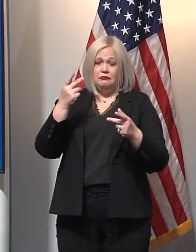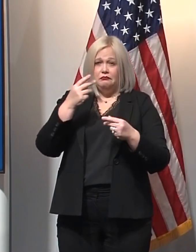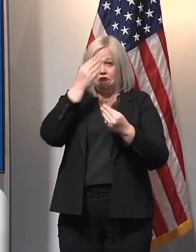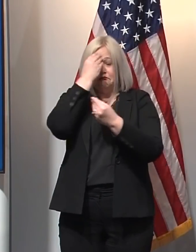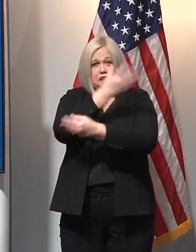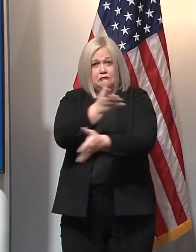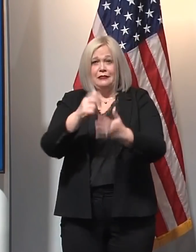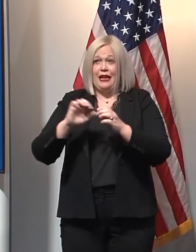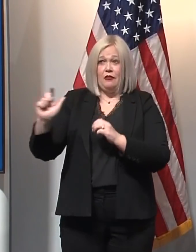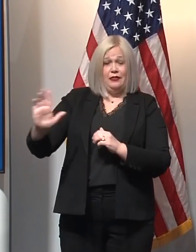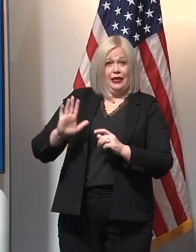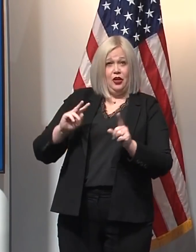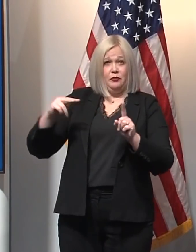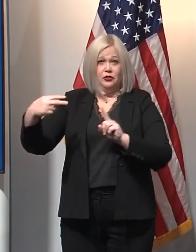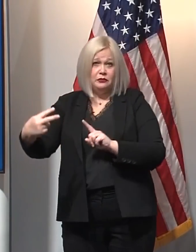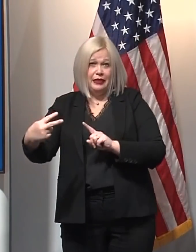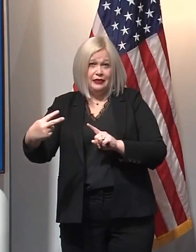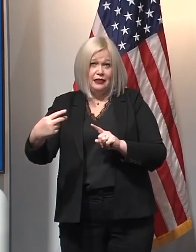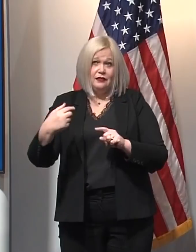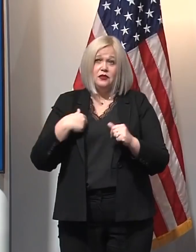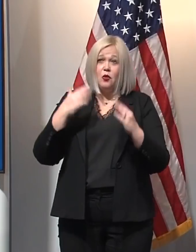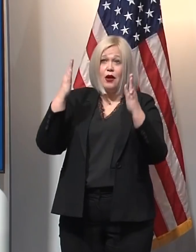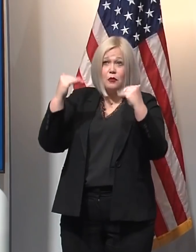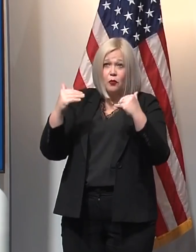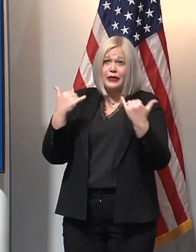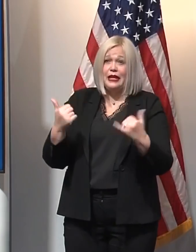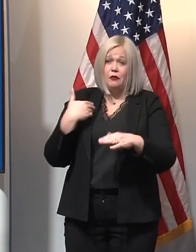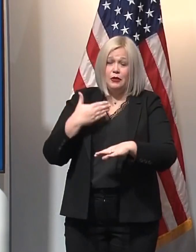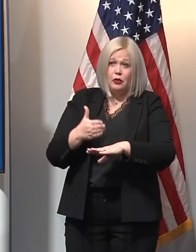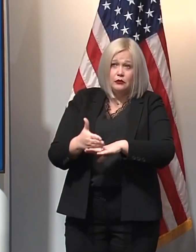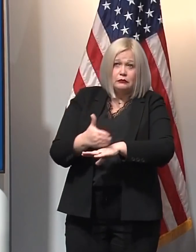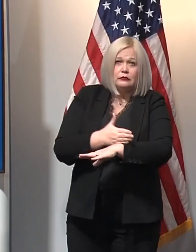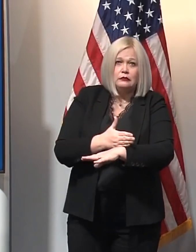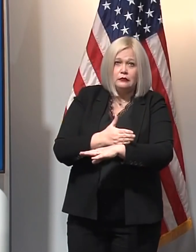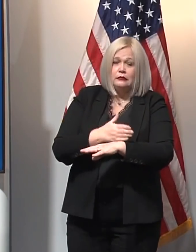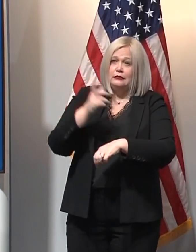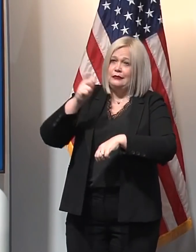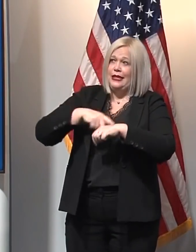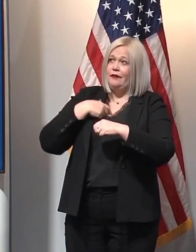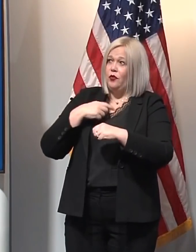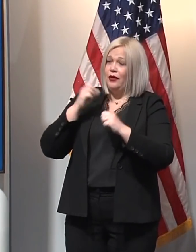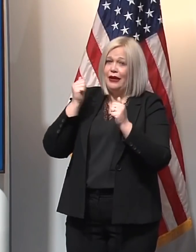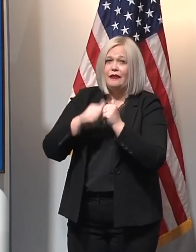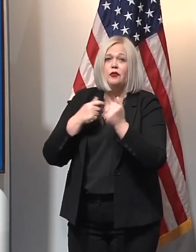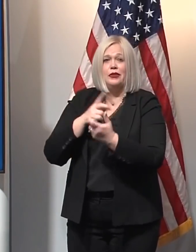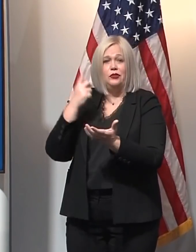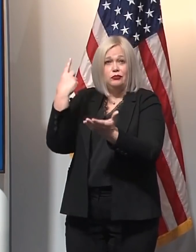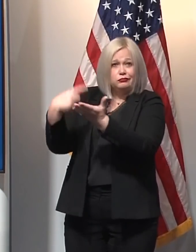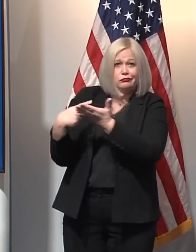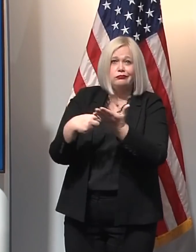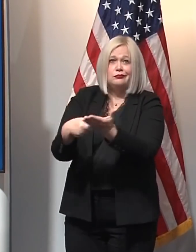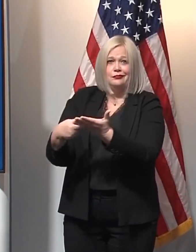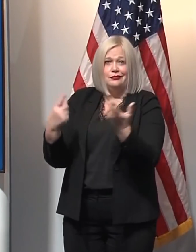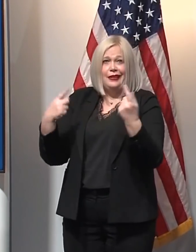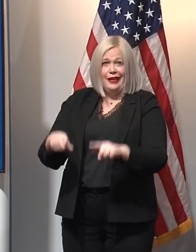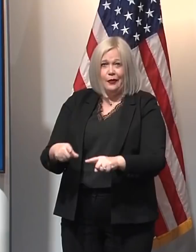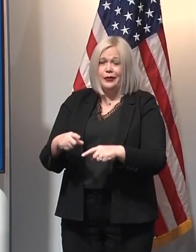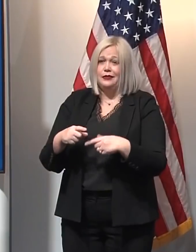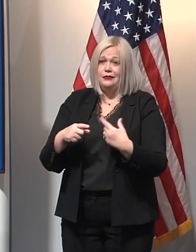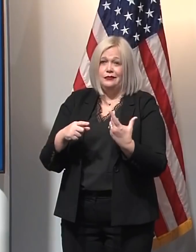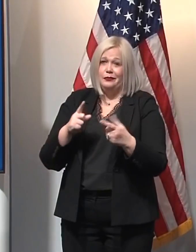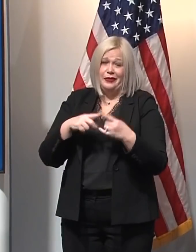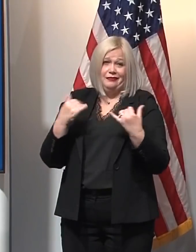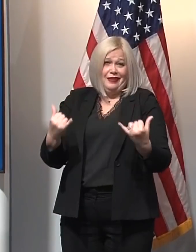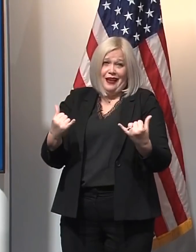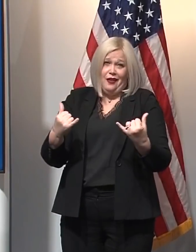means we're going to progress toward a moment where we've got some conversation on this subject, but that hasn't really happened in any meaningful